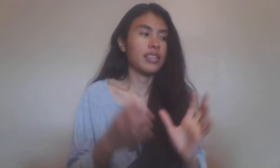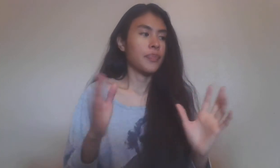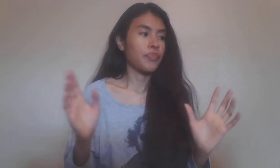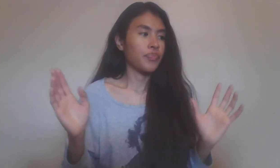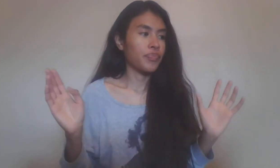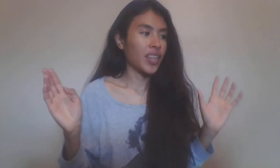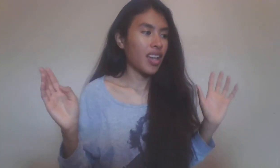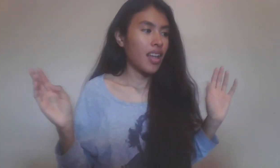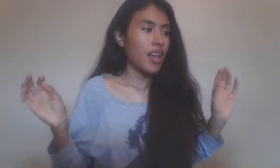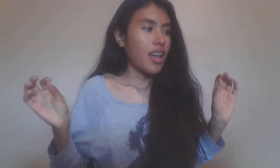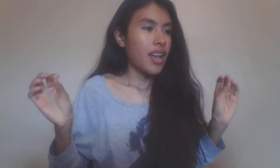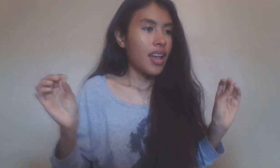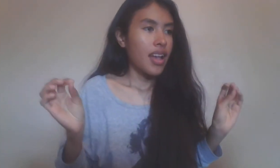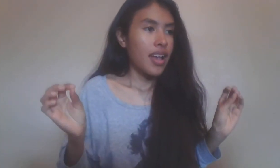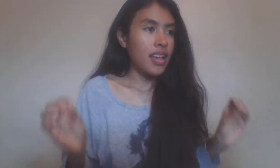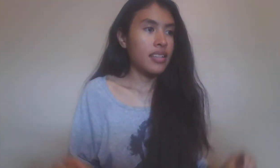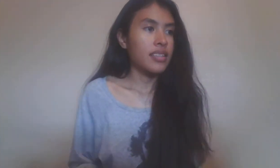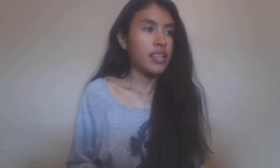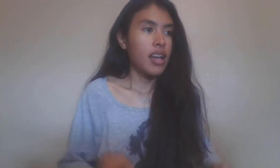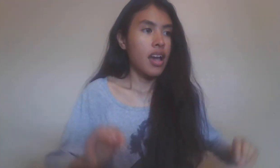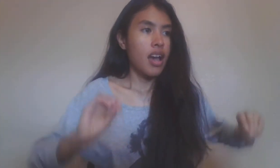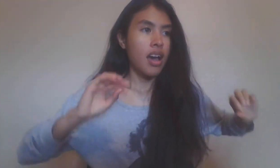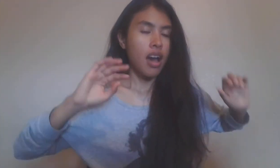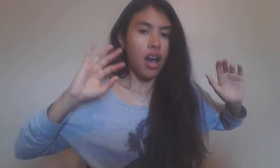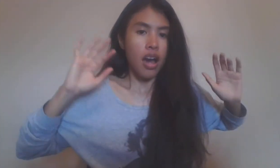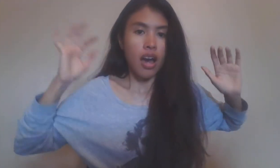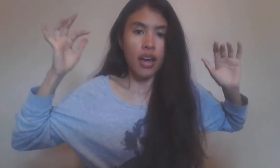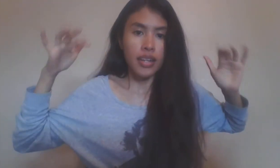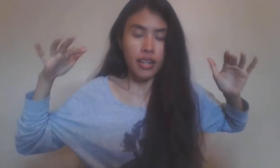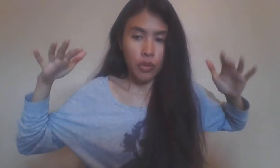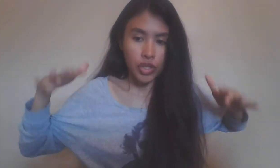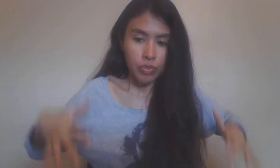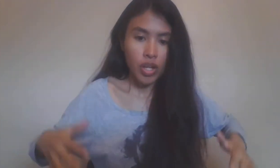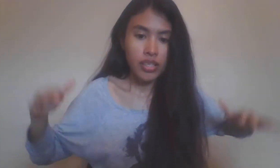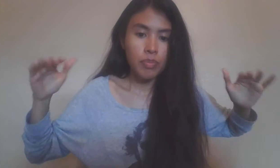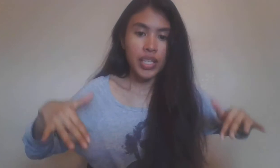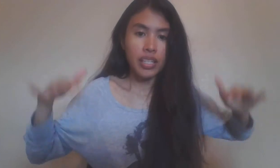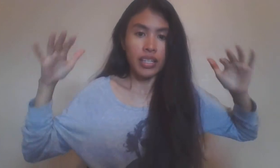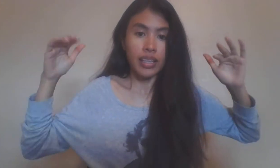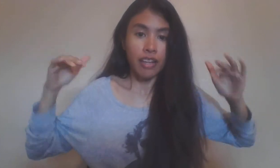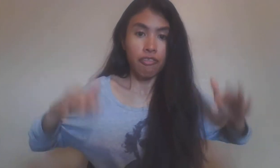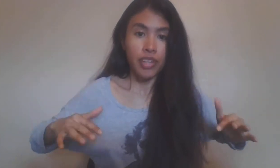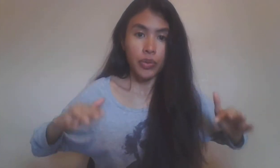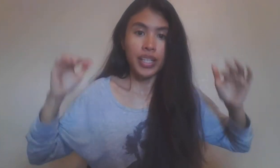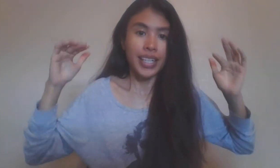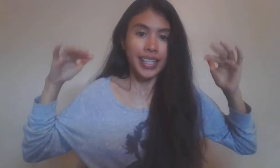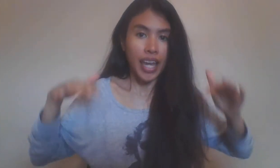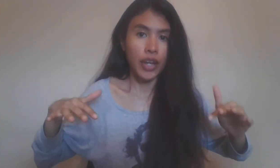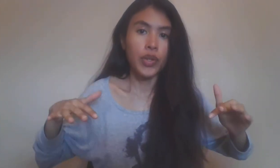is a responsibility that they feel that they carry